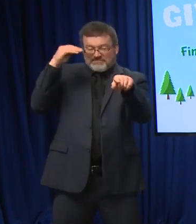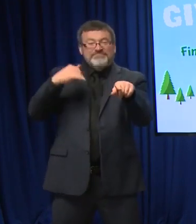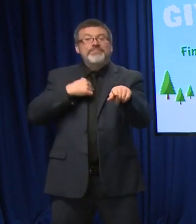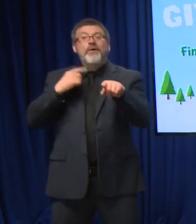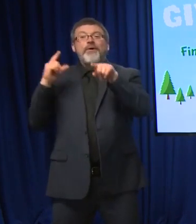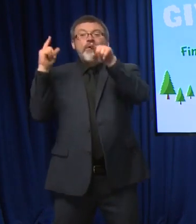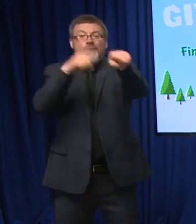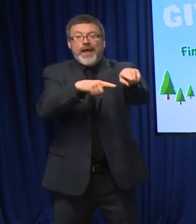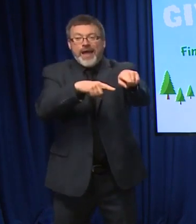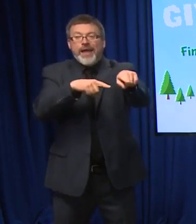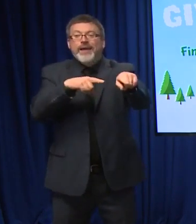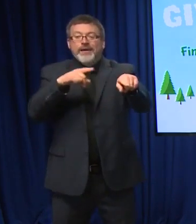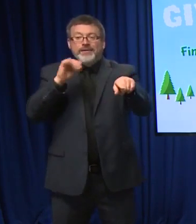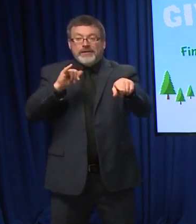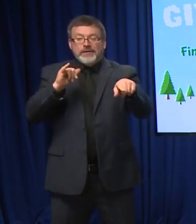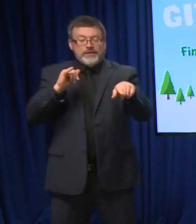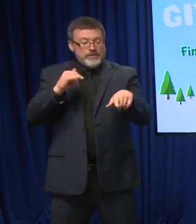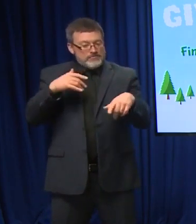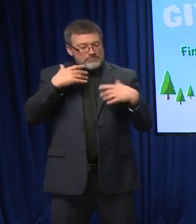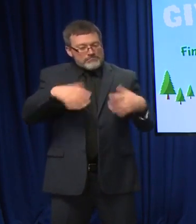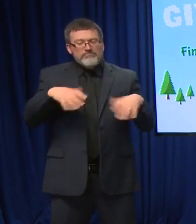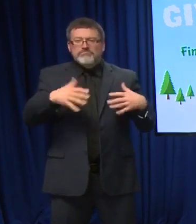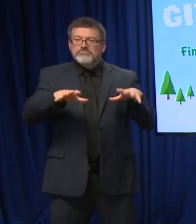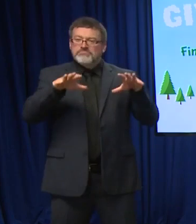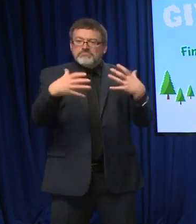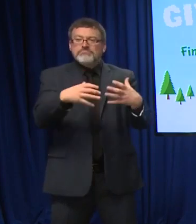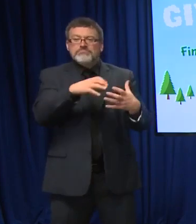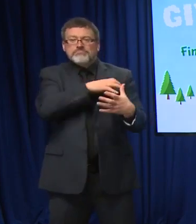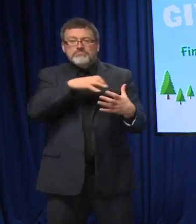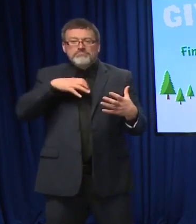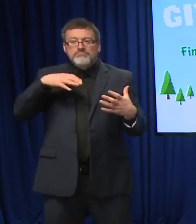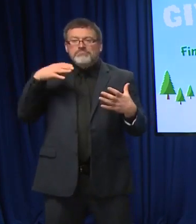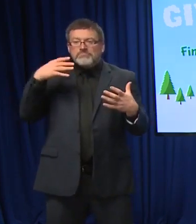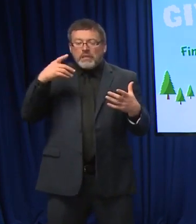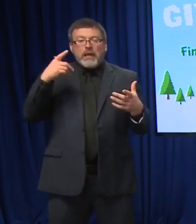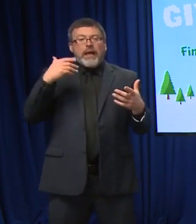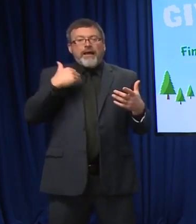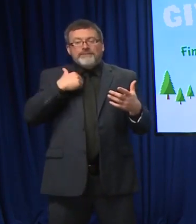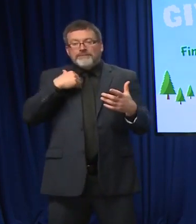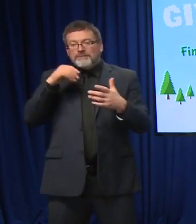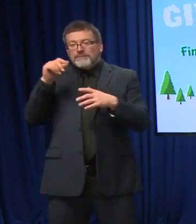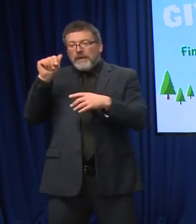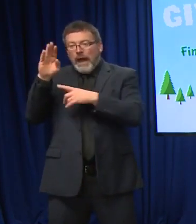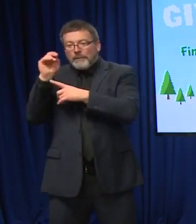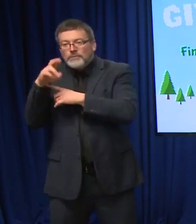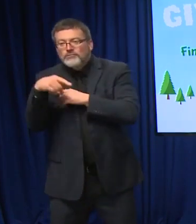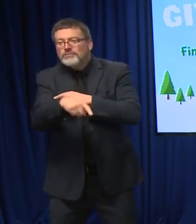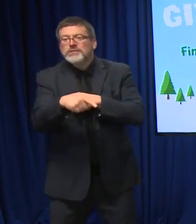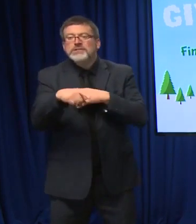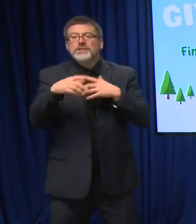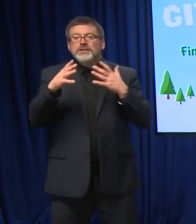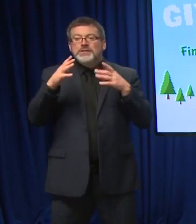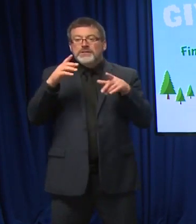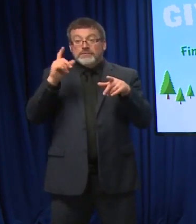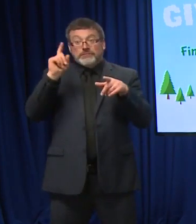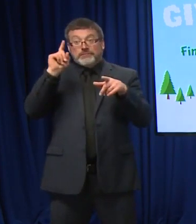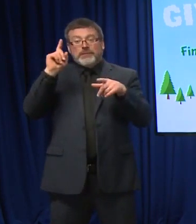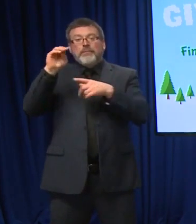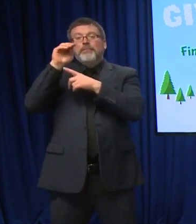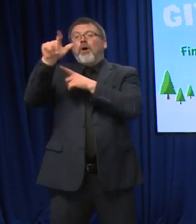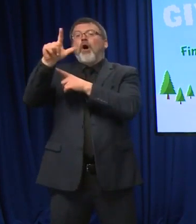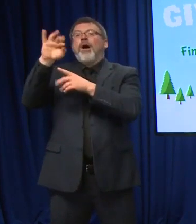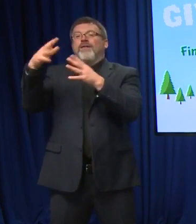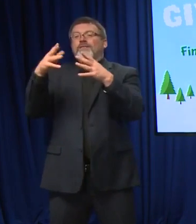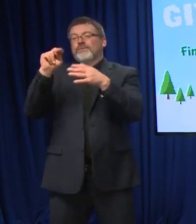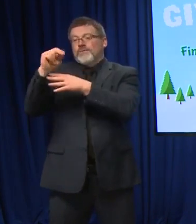there, and the mayor was there. I was there. We do it every year. We did it out of the Mall of New Hampshire. Huge thanks to all the folks that get involved,